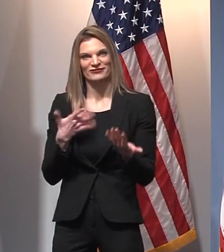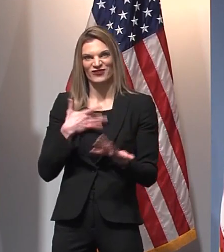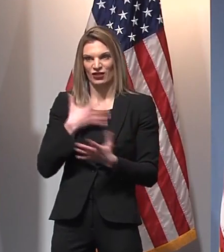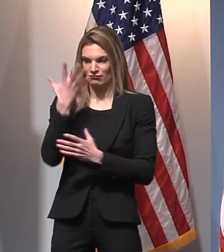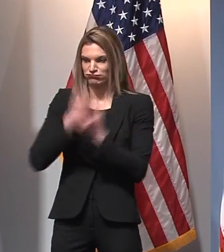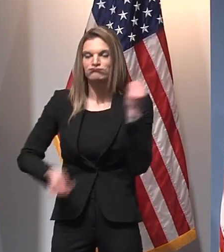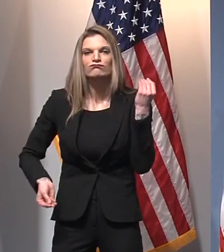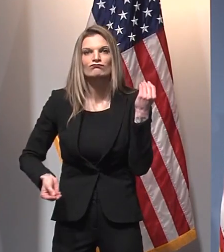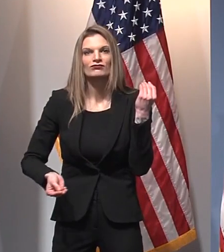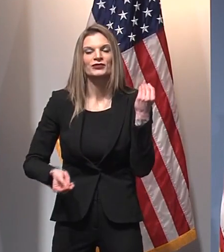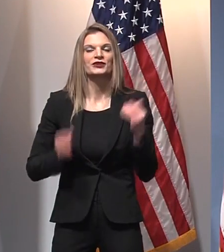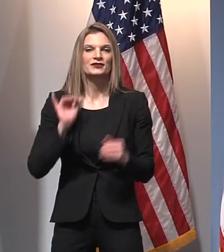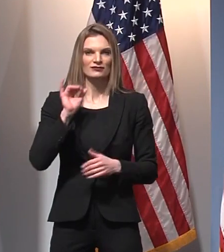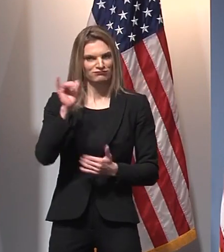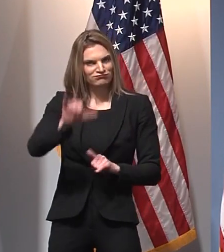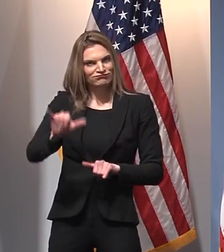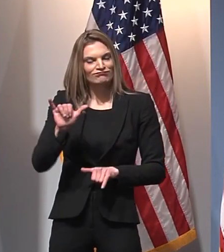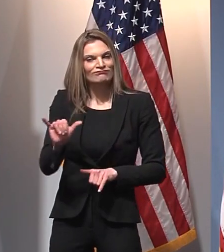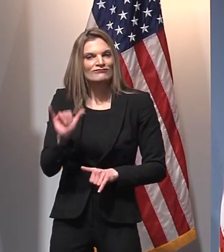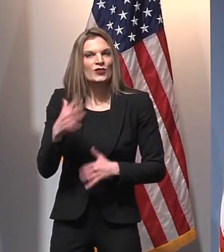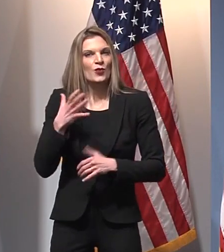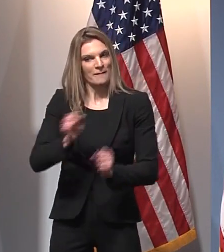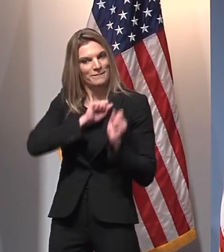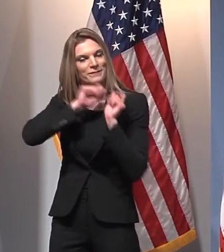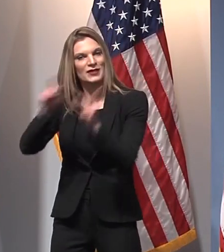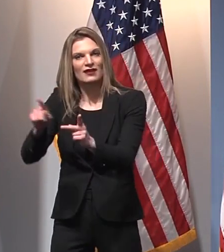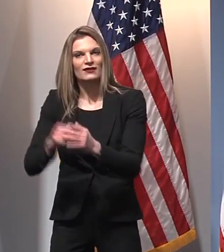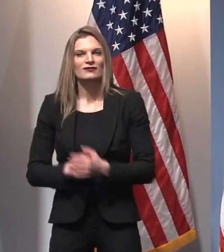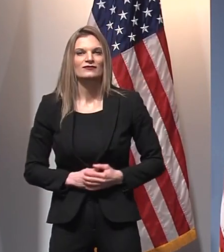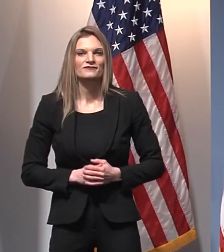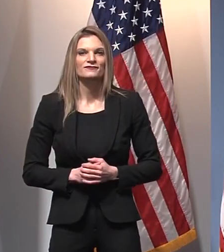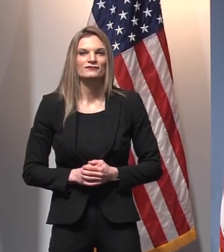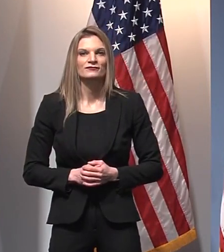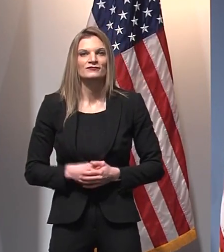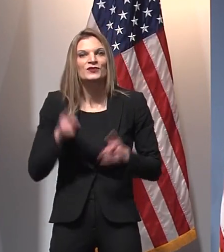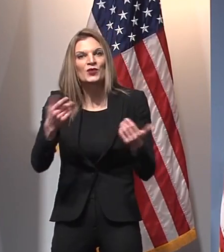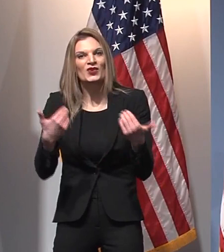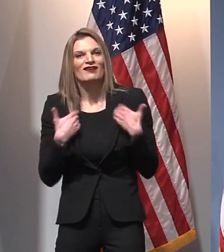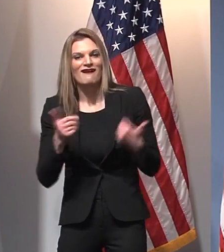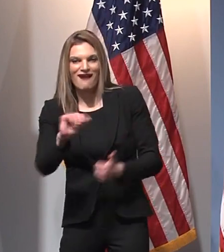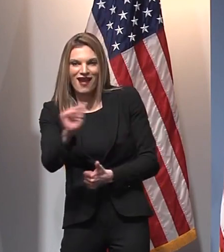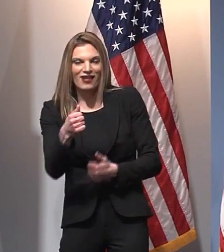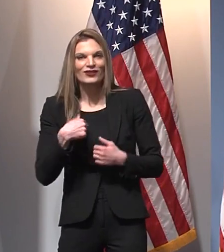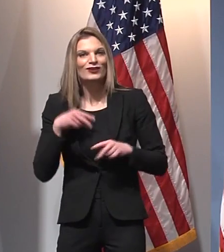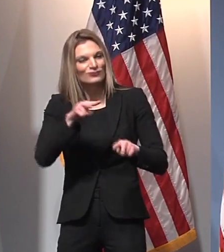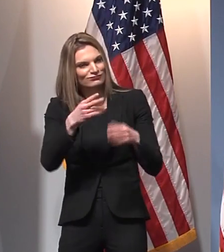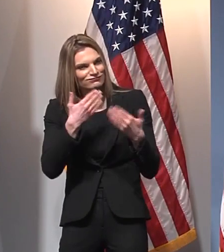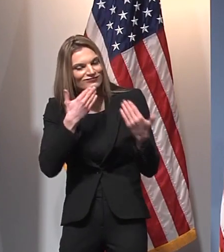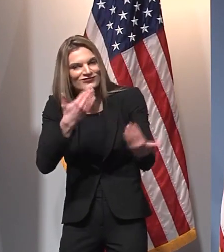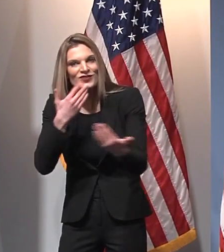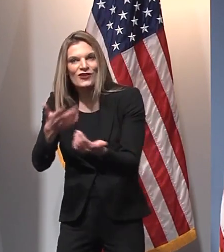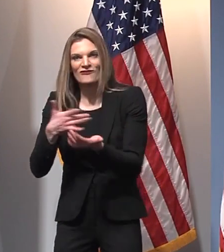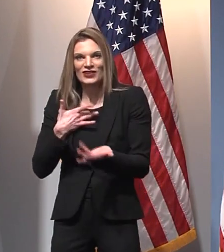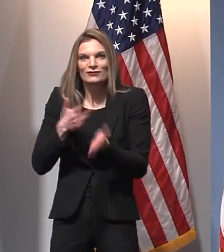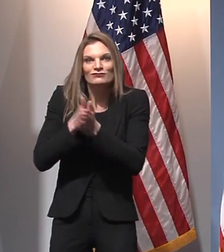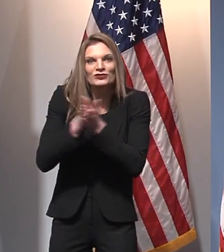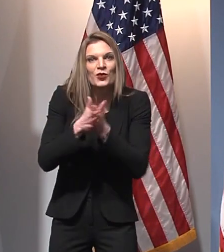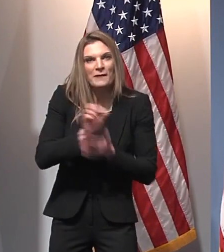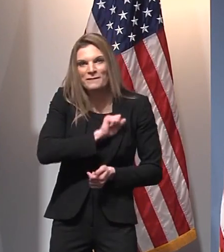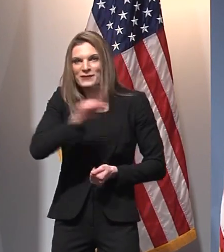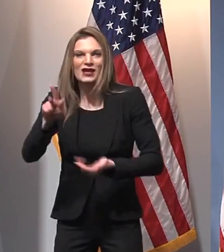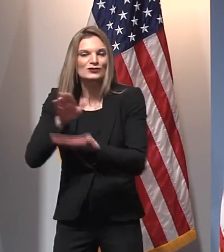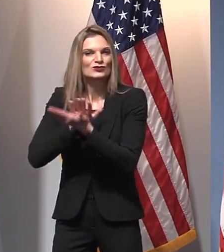provides. I appreciate the passion of our young athletes and the desire that they